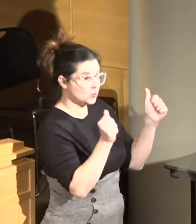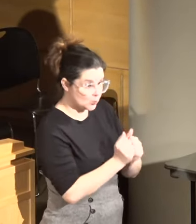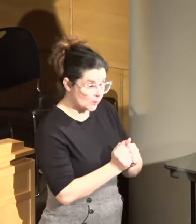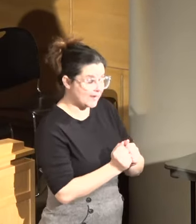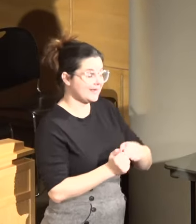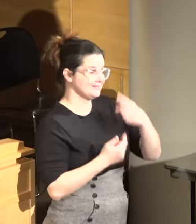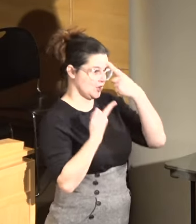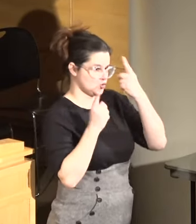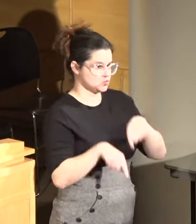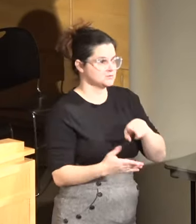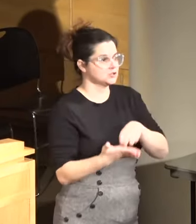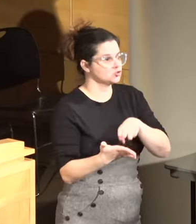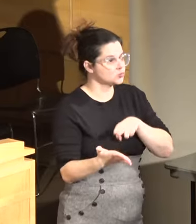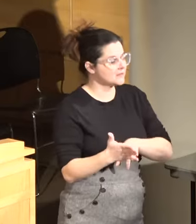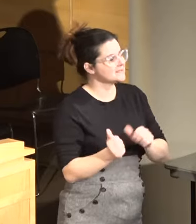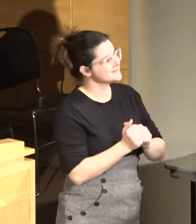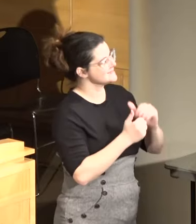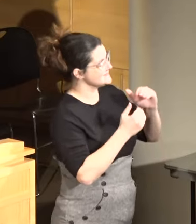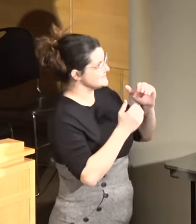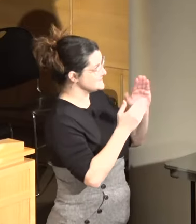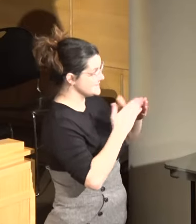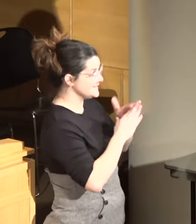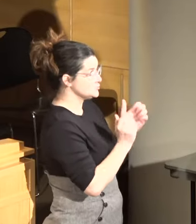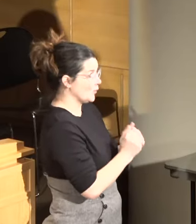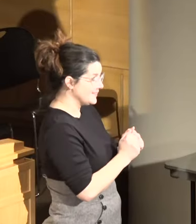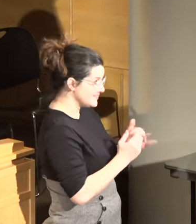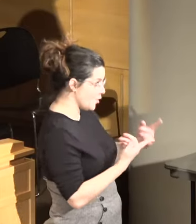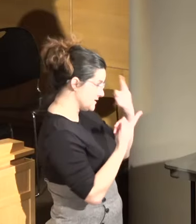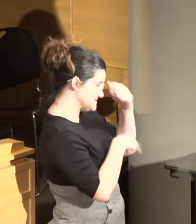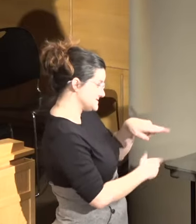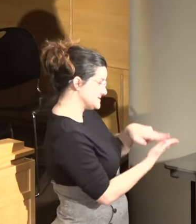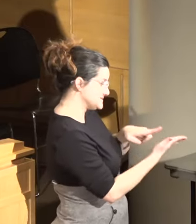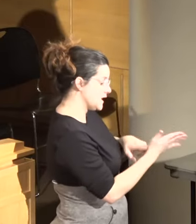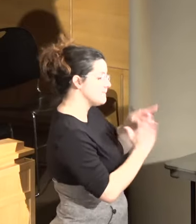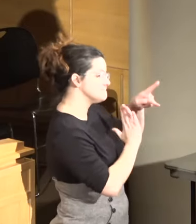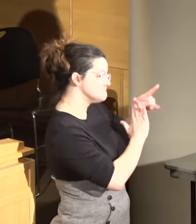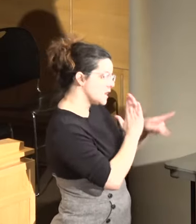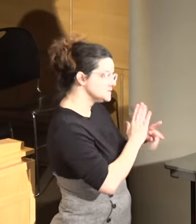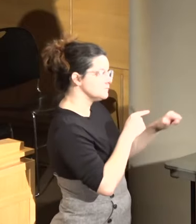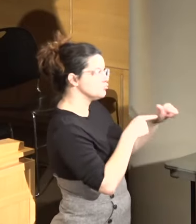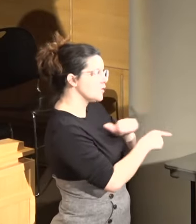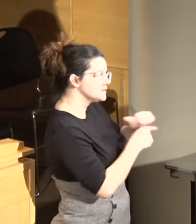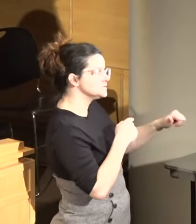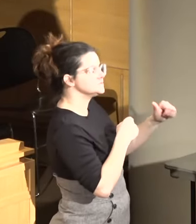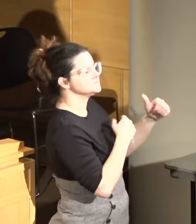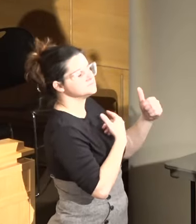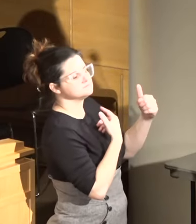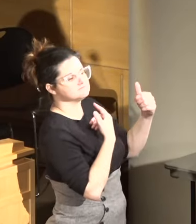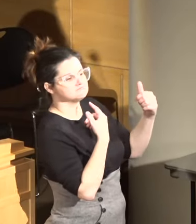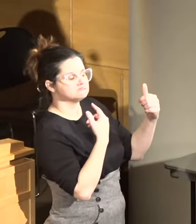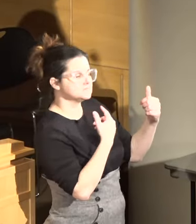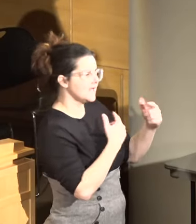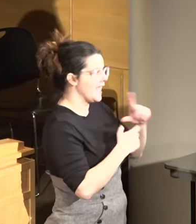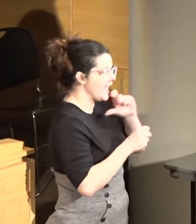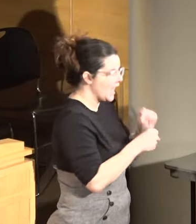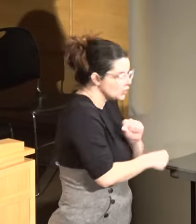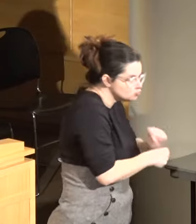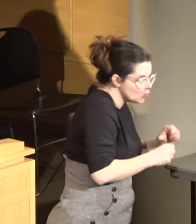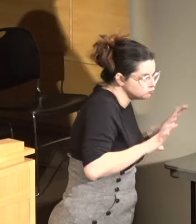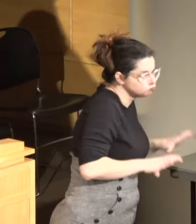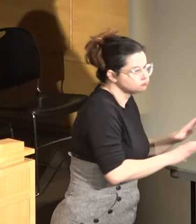decrees and cities without. Without policies, practices, training has been